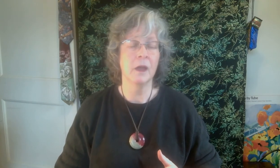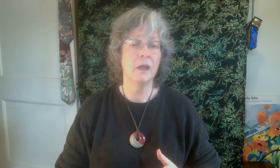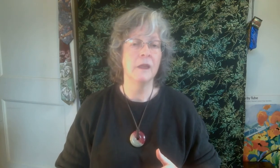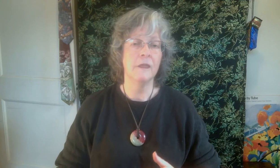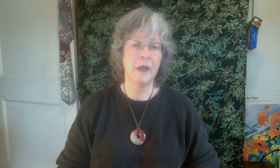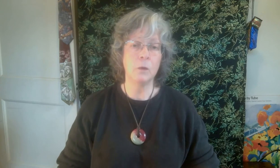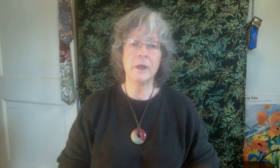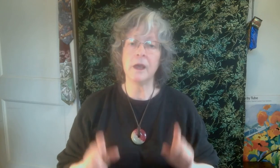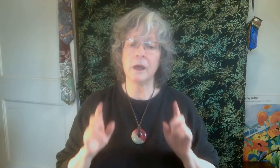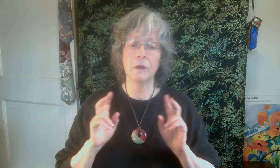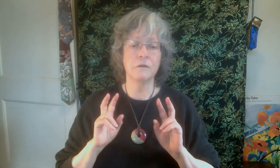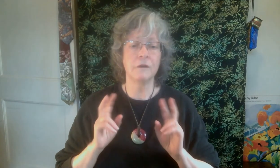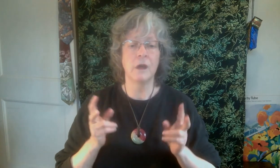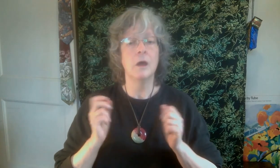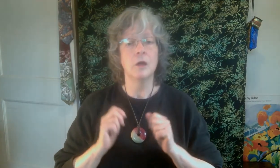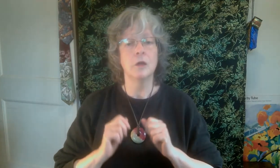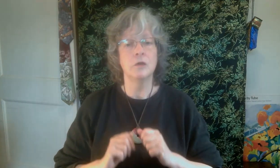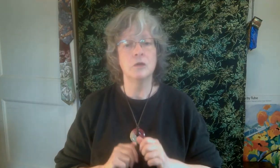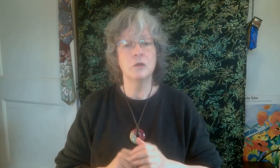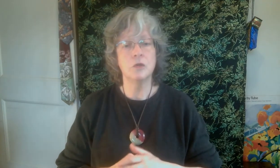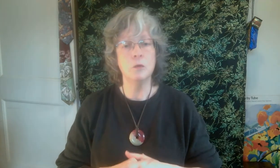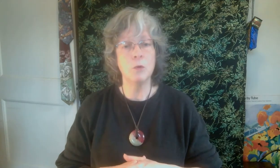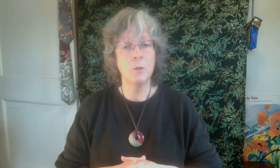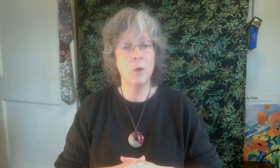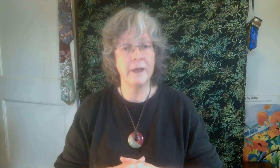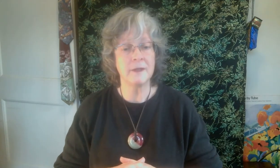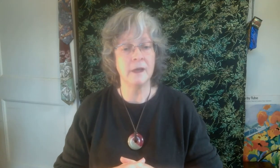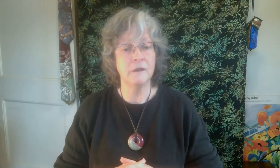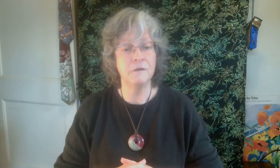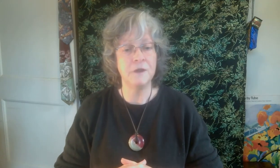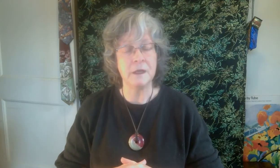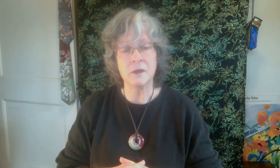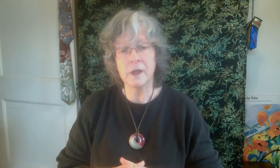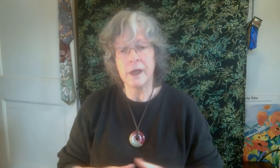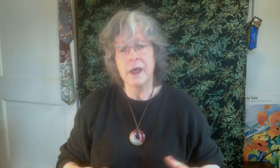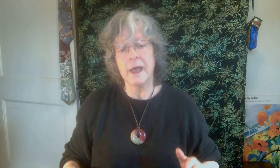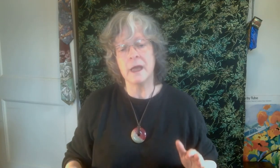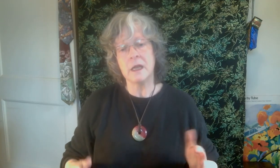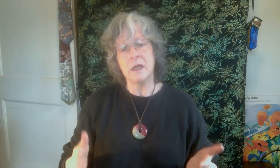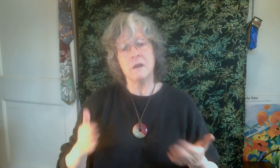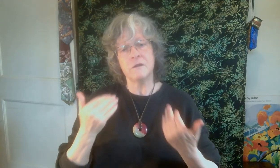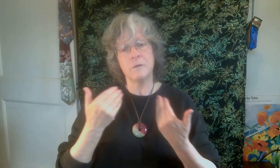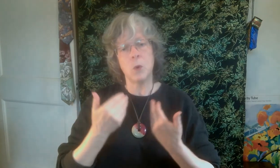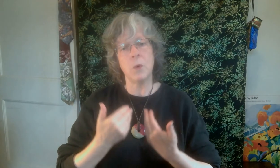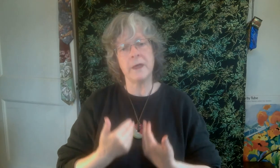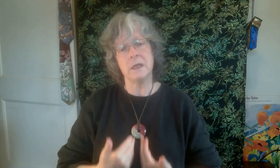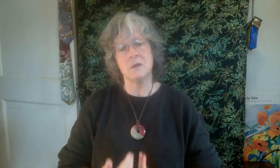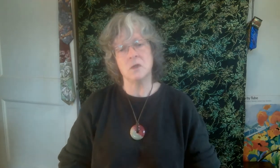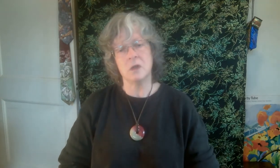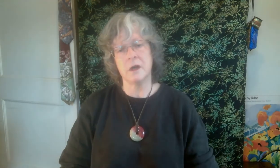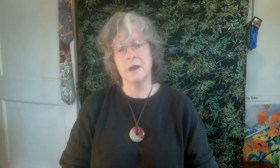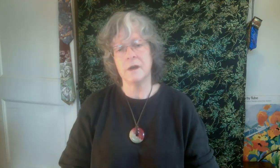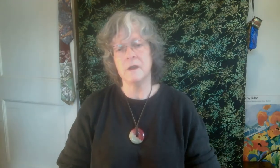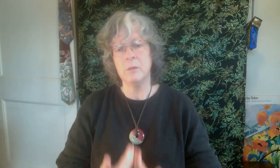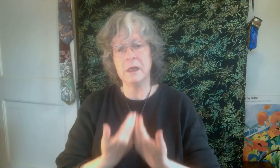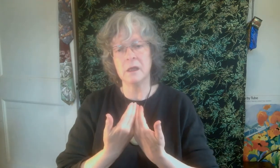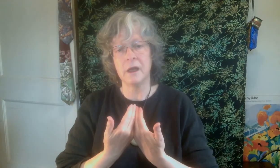Then we have two more points on the feet. And if a point is not on the midline,